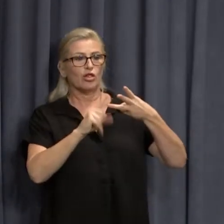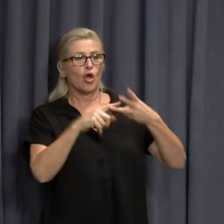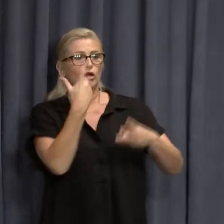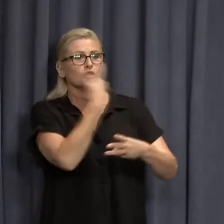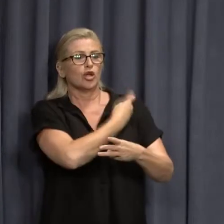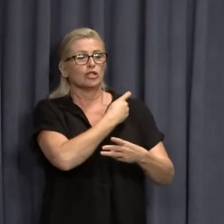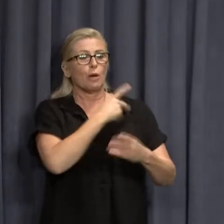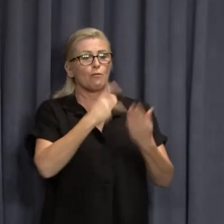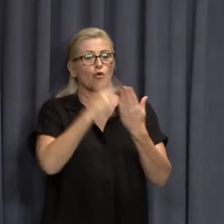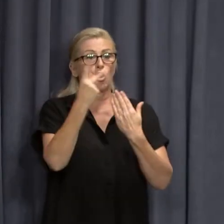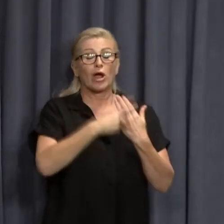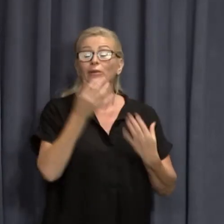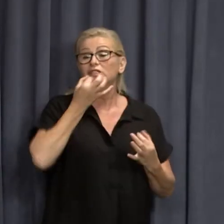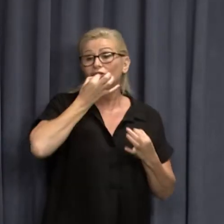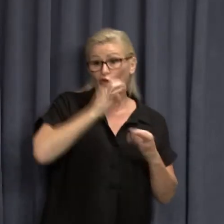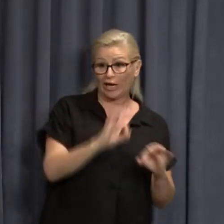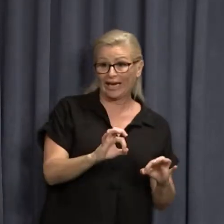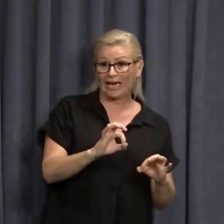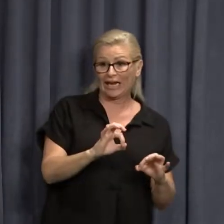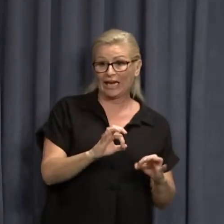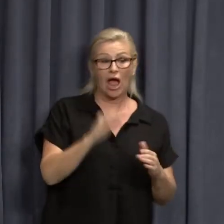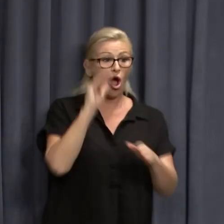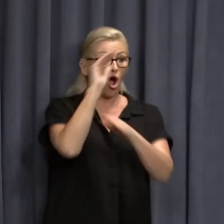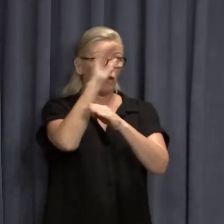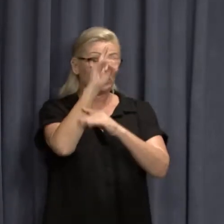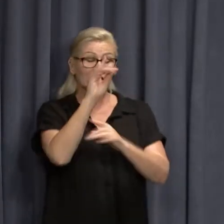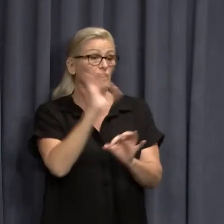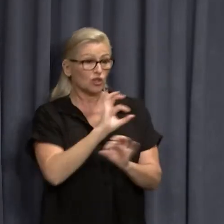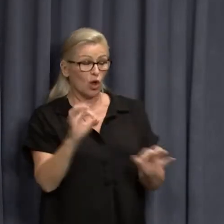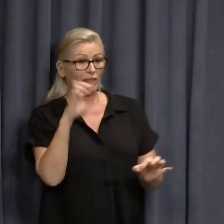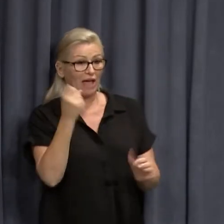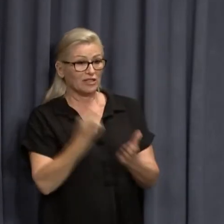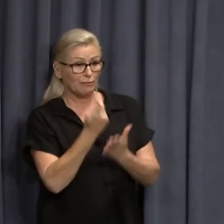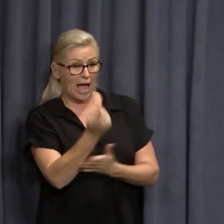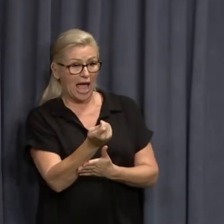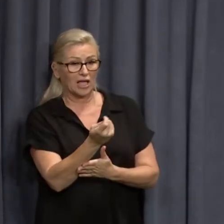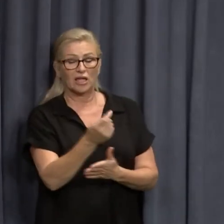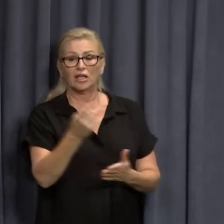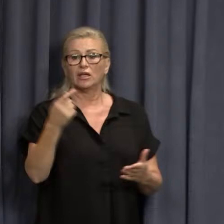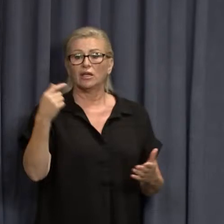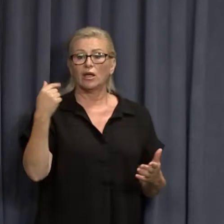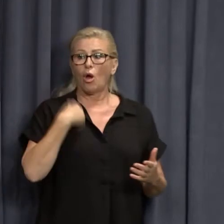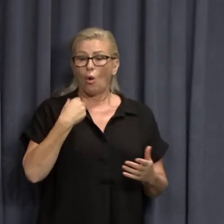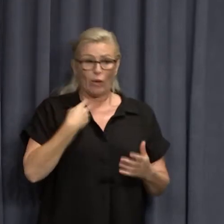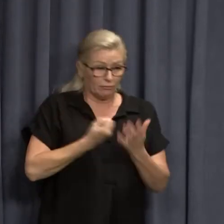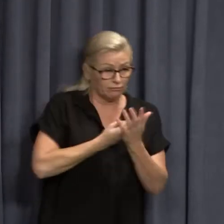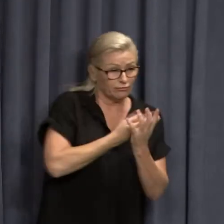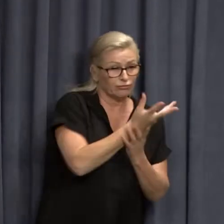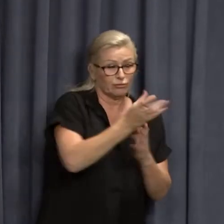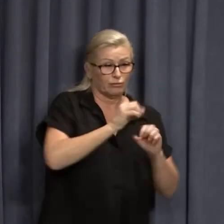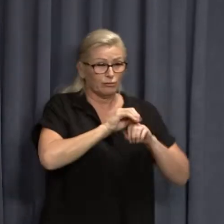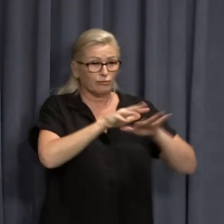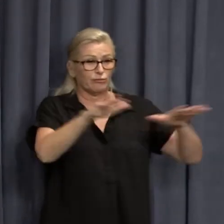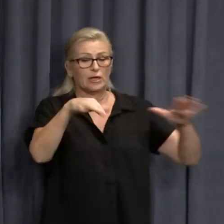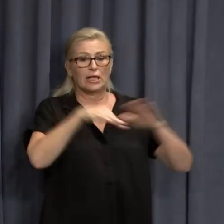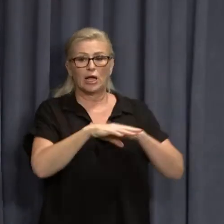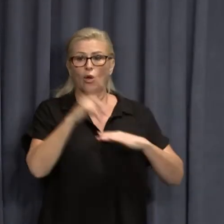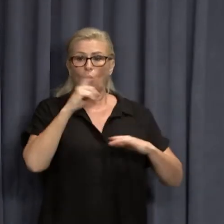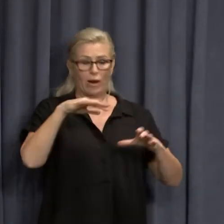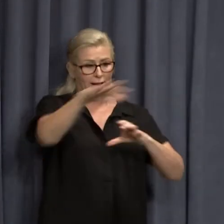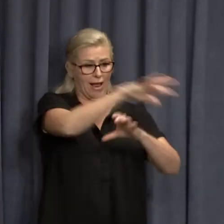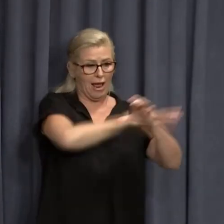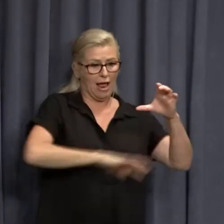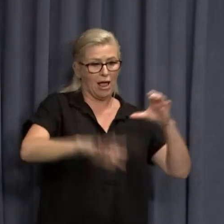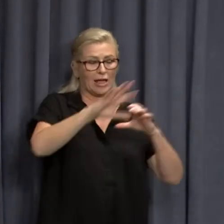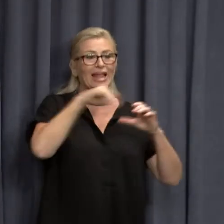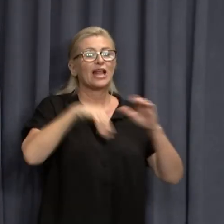which is free for all citizens and a lot of countries. It's not. And we're rolling out in the biggest landmass or single self-governing jurisdiction